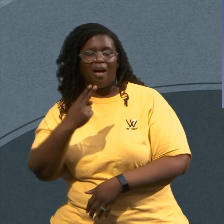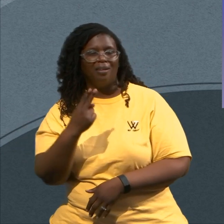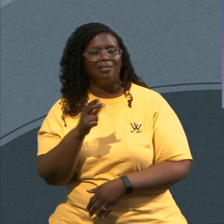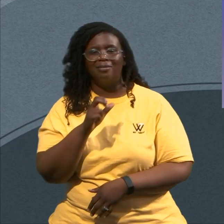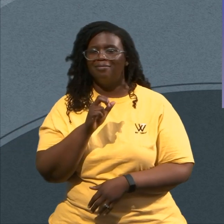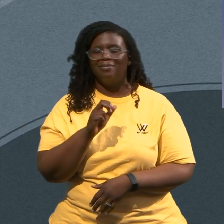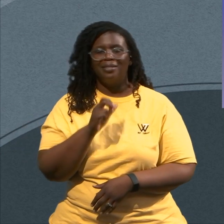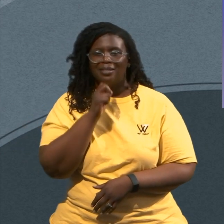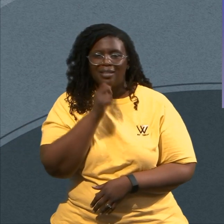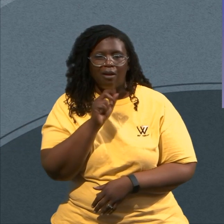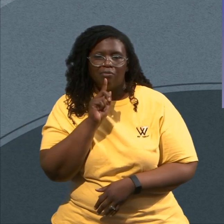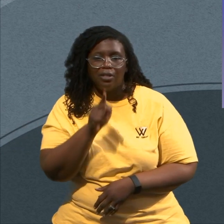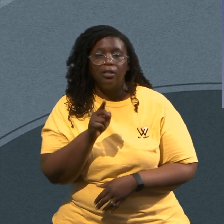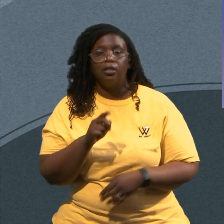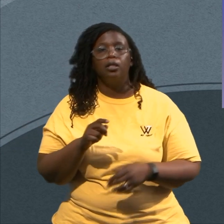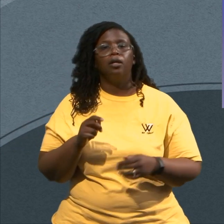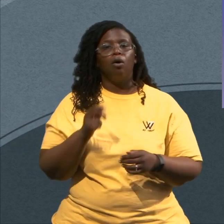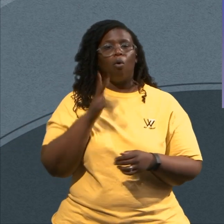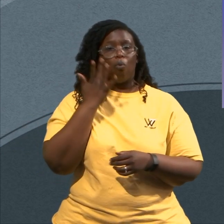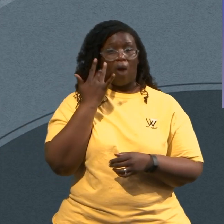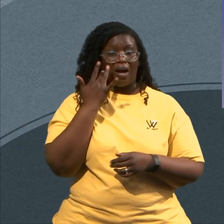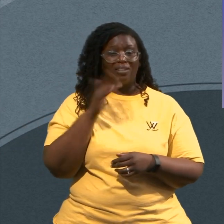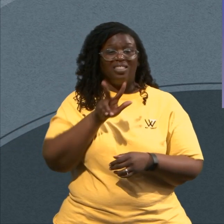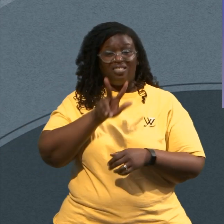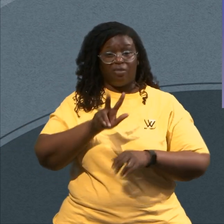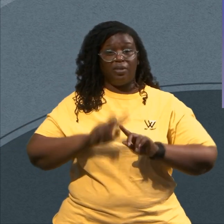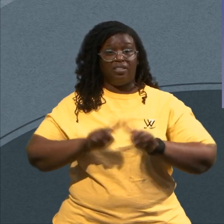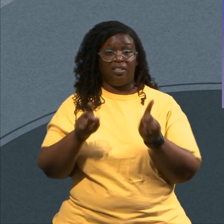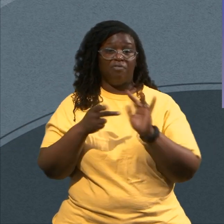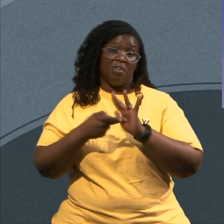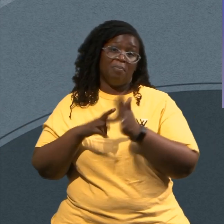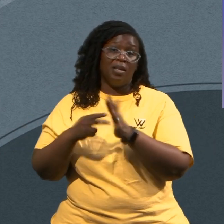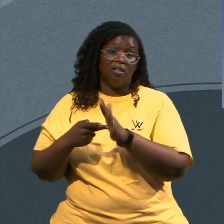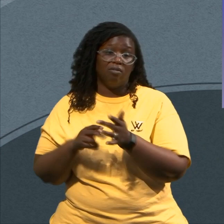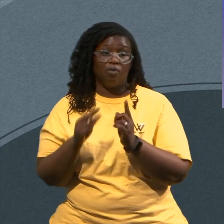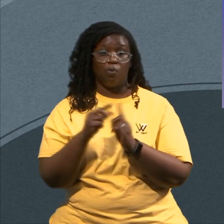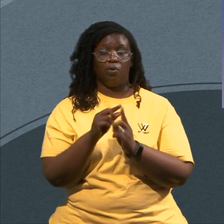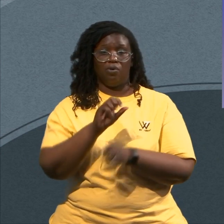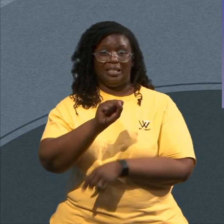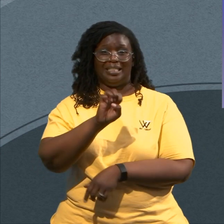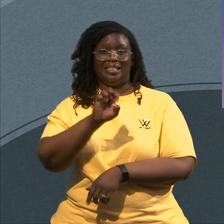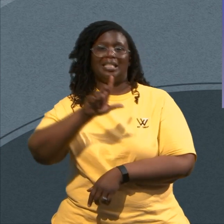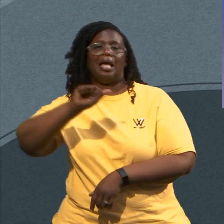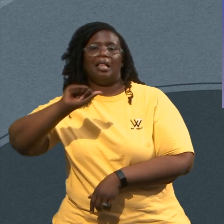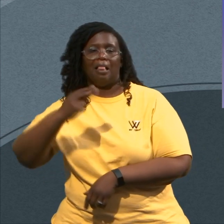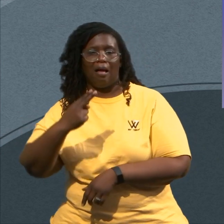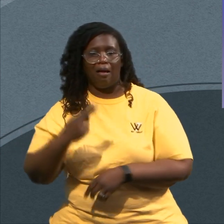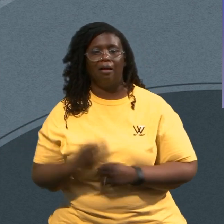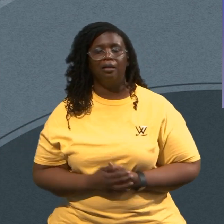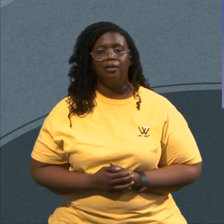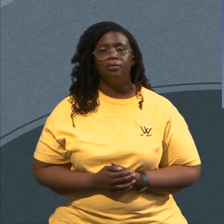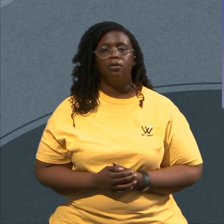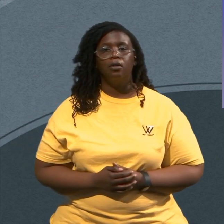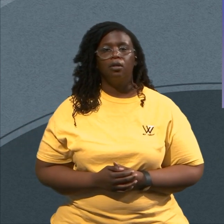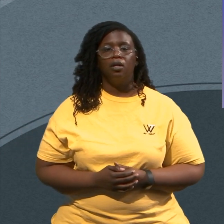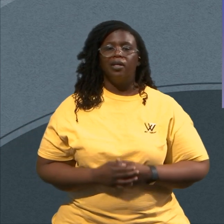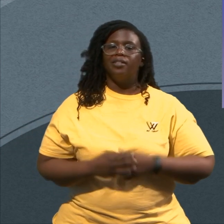perspectives Of what selah means Stay close I'm going somewhere The first interpretation Of selah